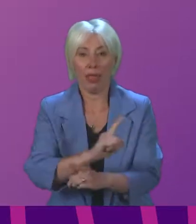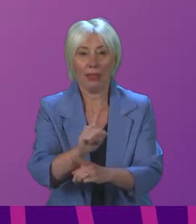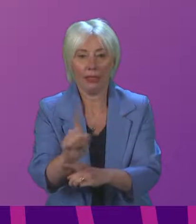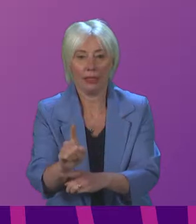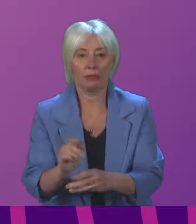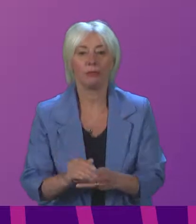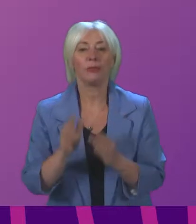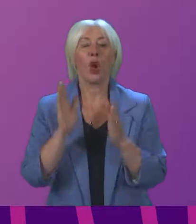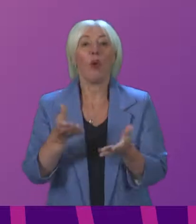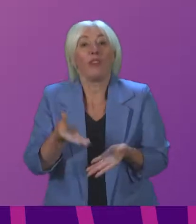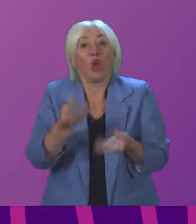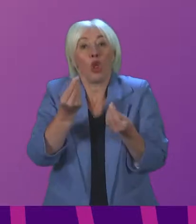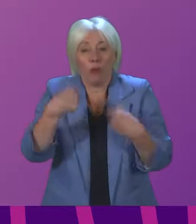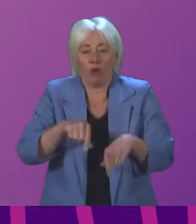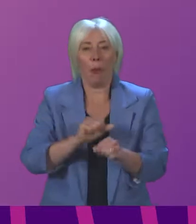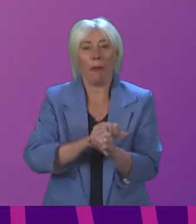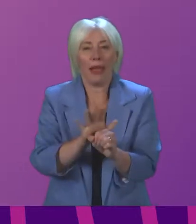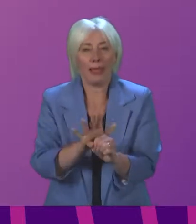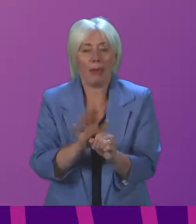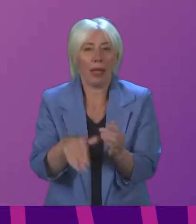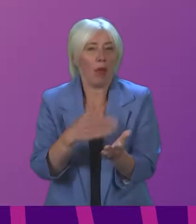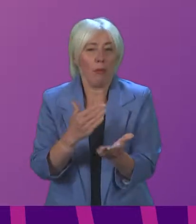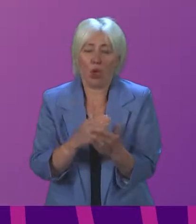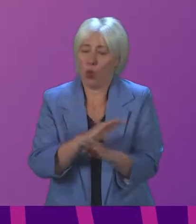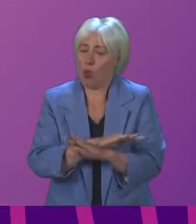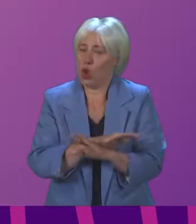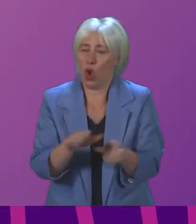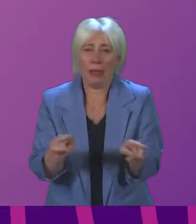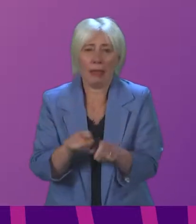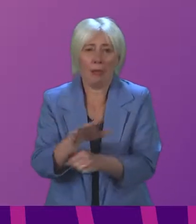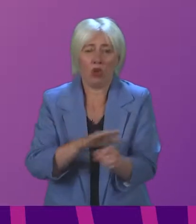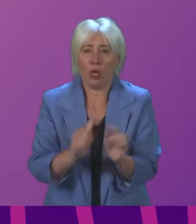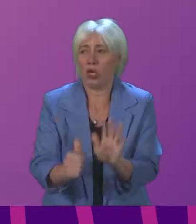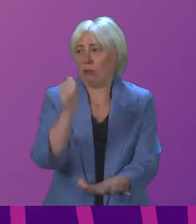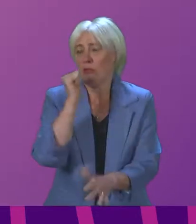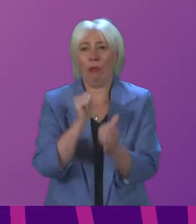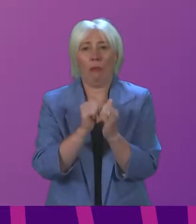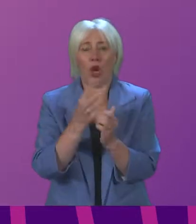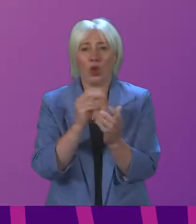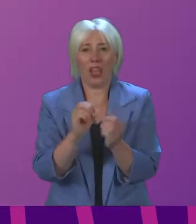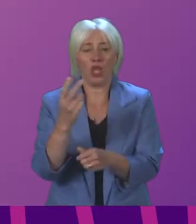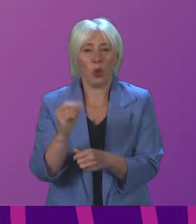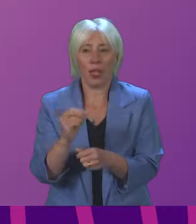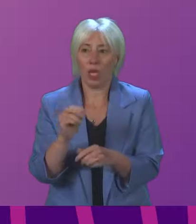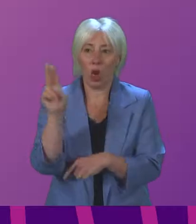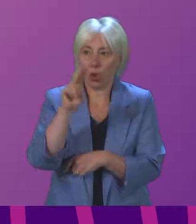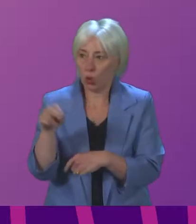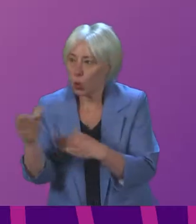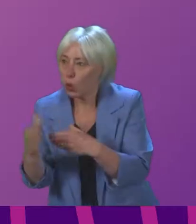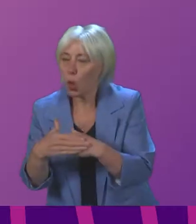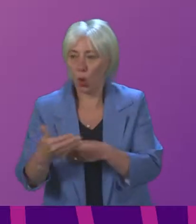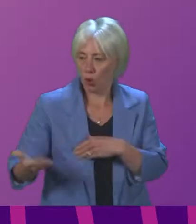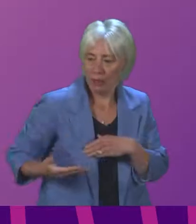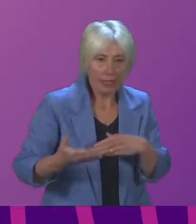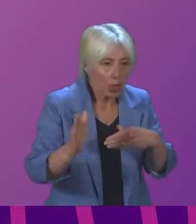from this pandemic and ensure that we are never in the position we were in March 2020, when the schools shut, businesses shut, and we were all